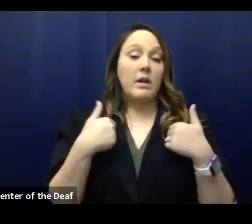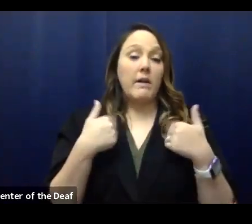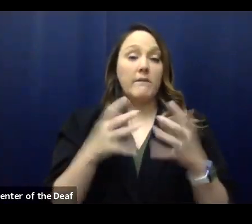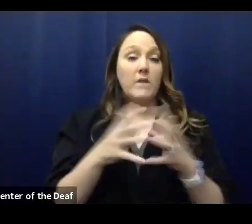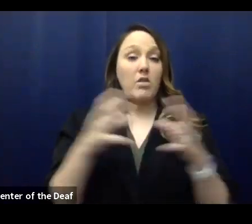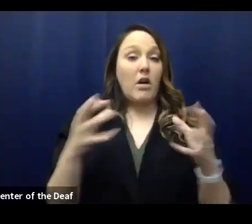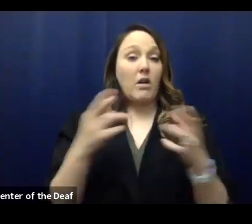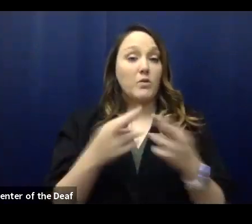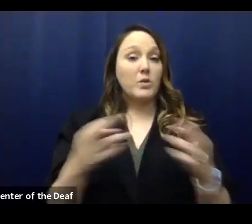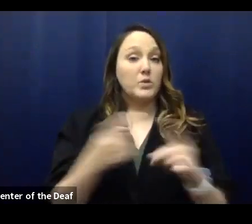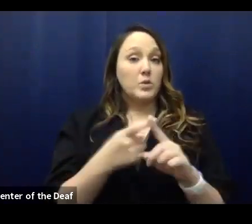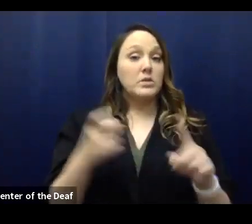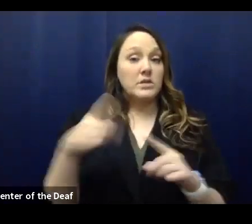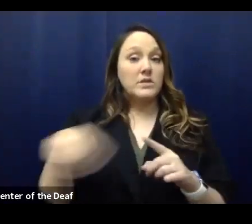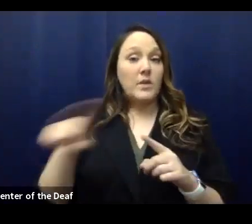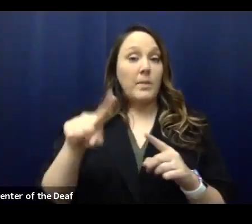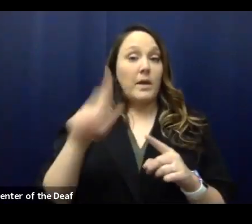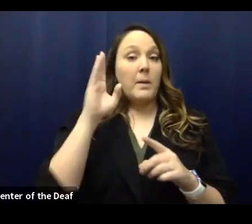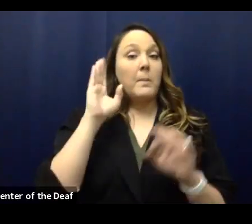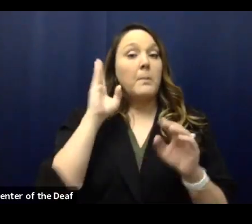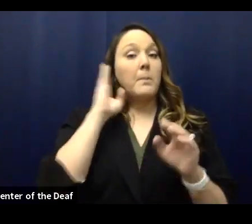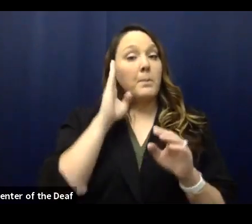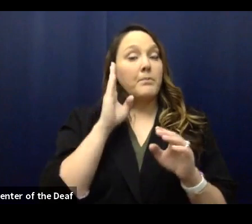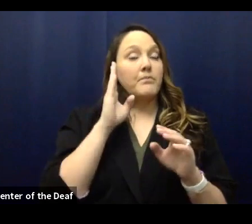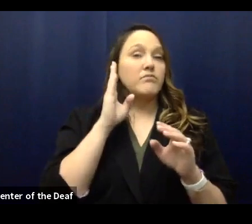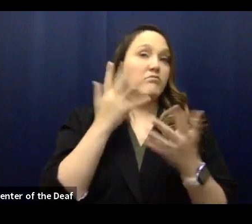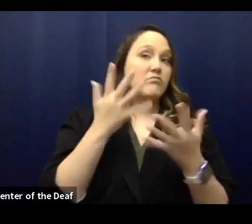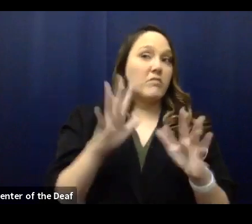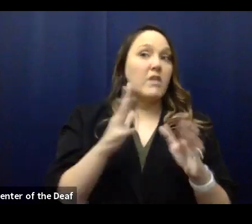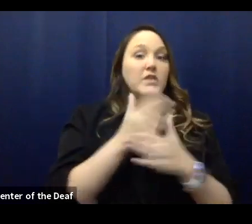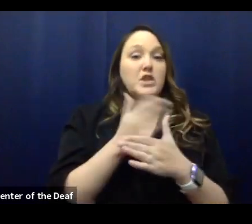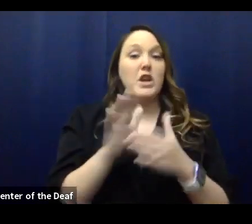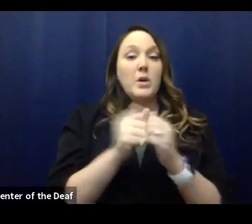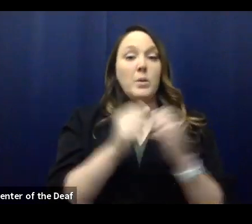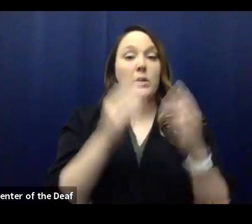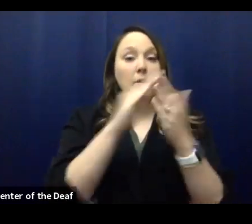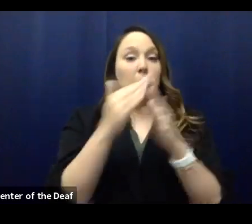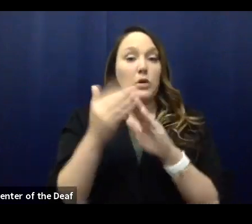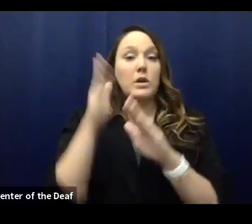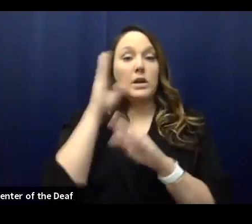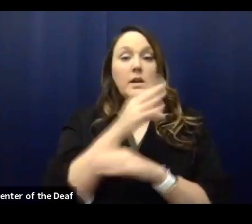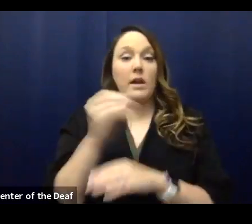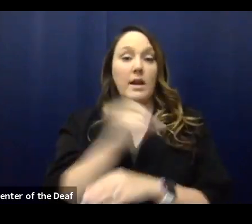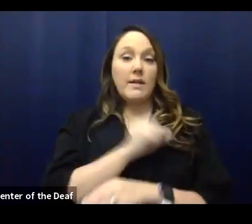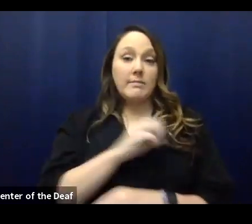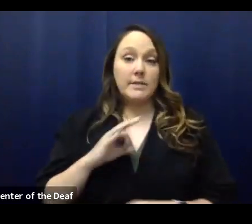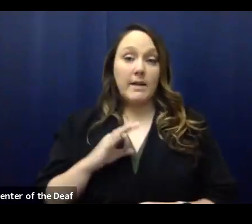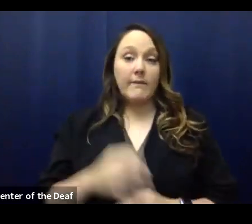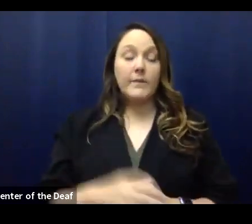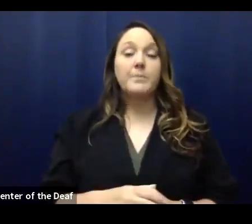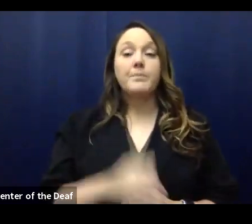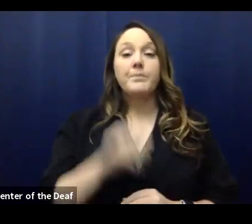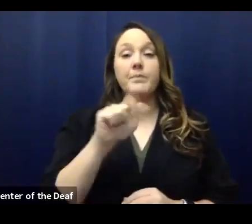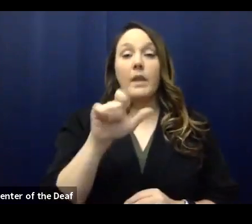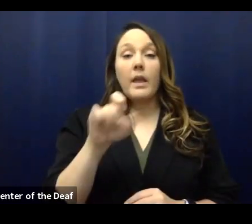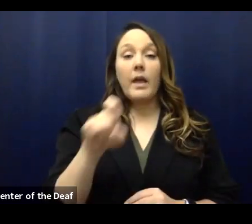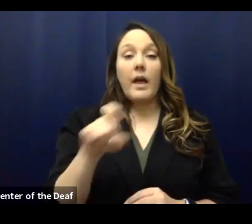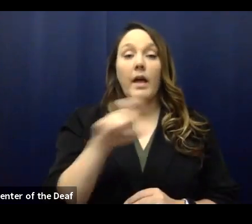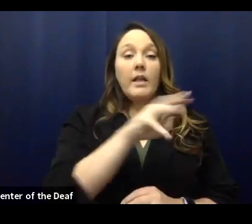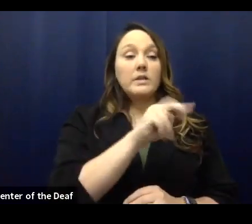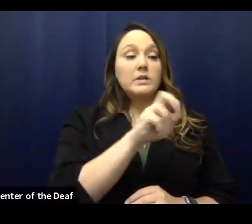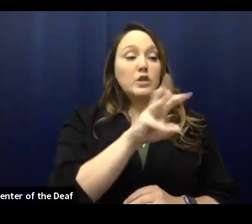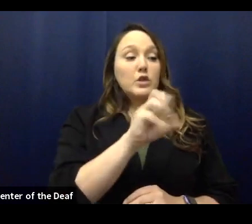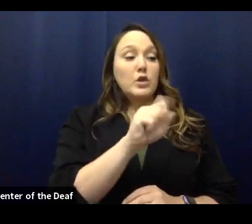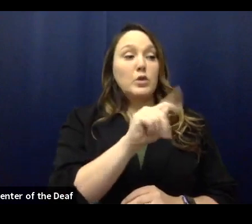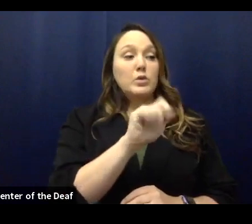resources from them that will be shared, that have been shared with our community, will be shared with our staff. From Alex with News Talk 98.7,